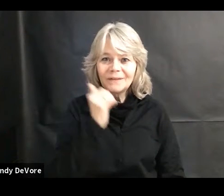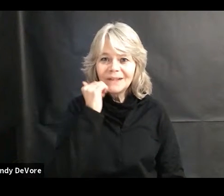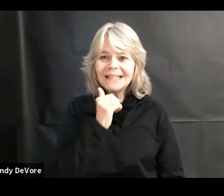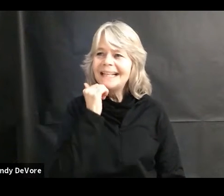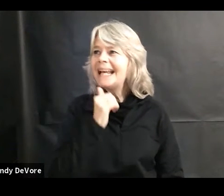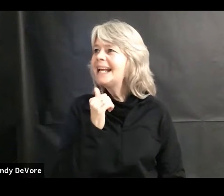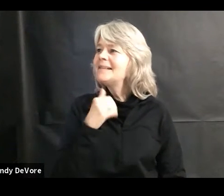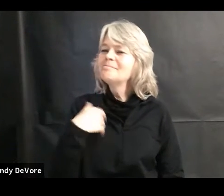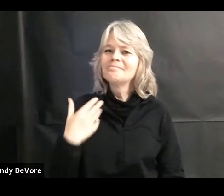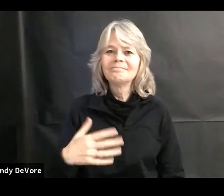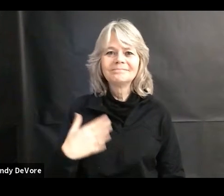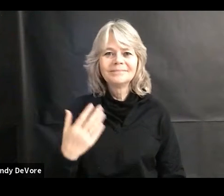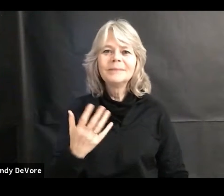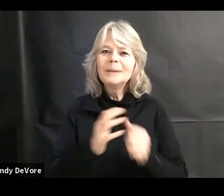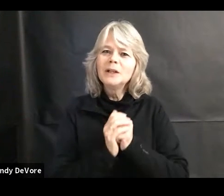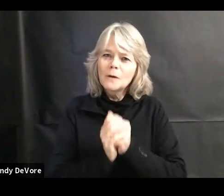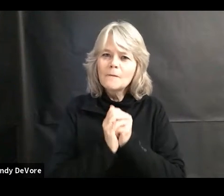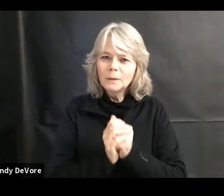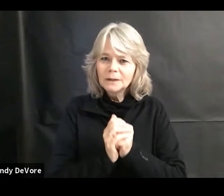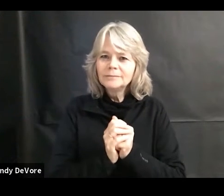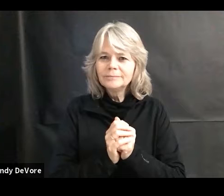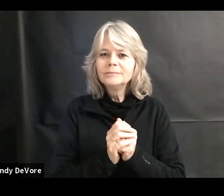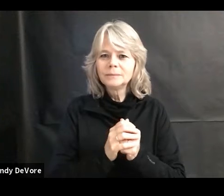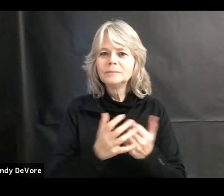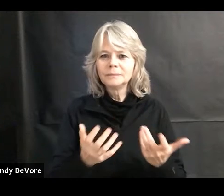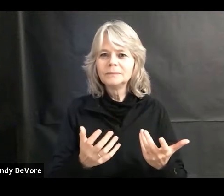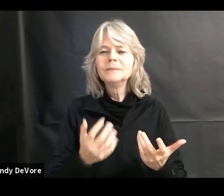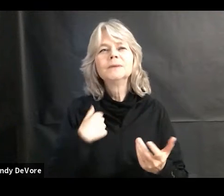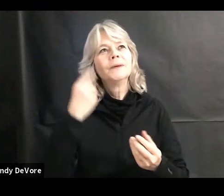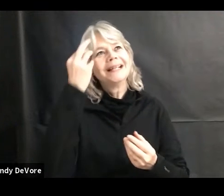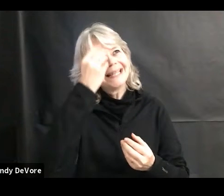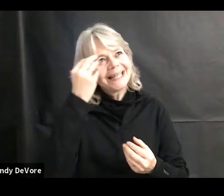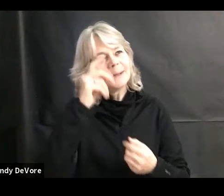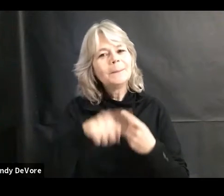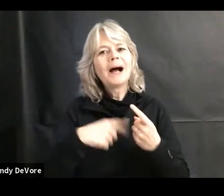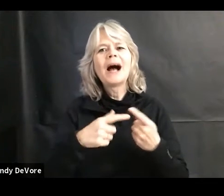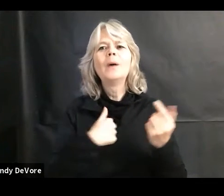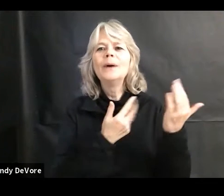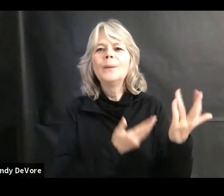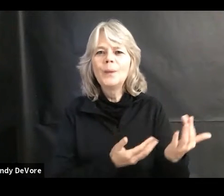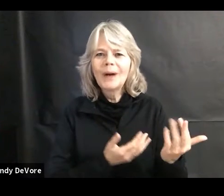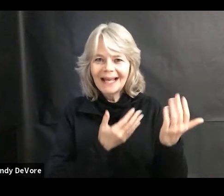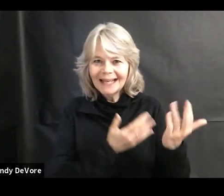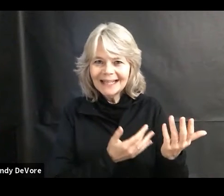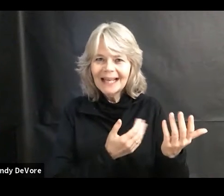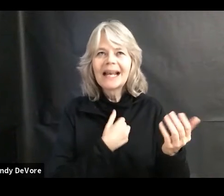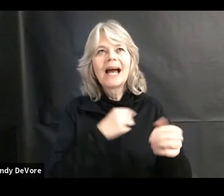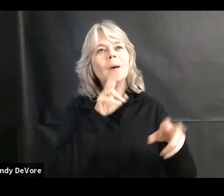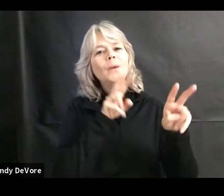devotion, thinking about how we wait, how we watch for God to